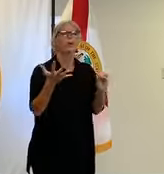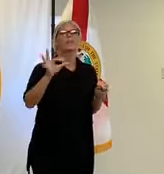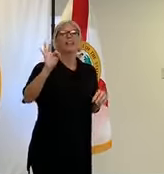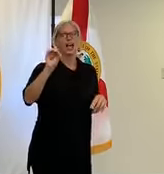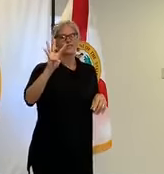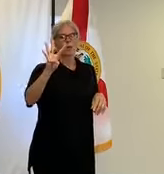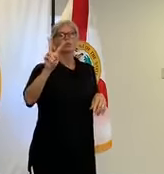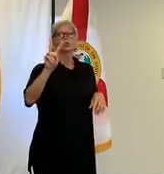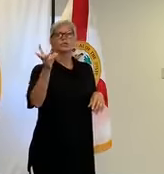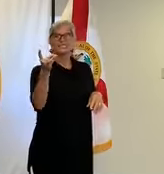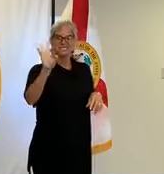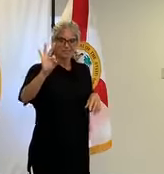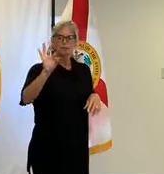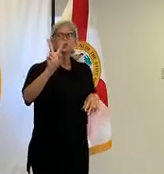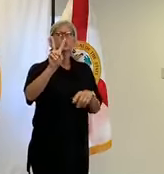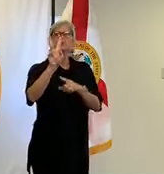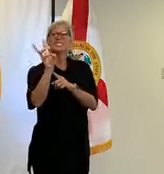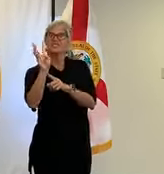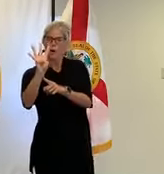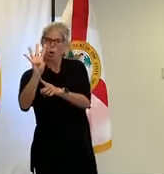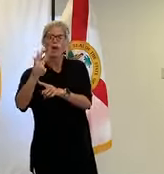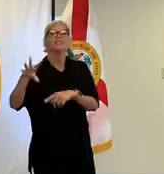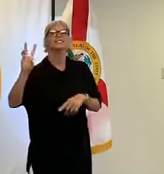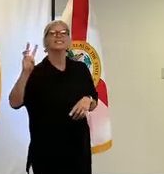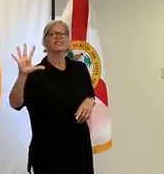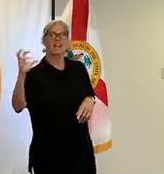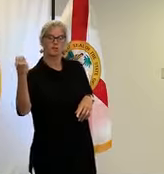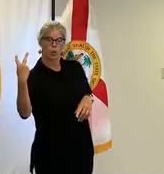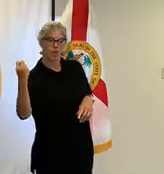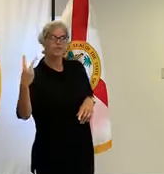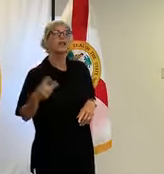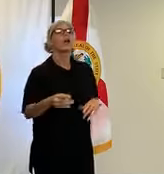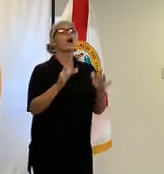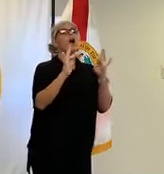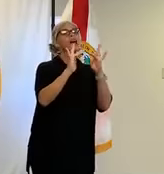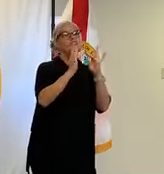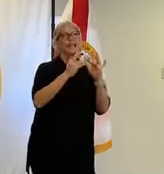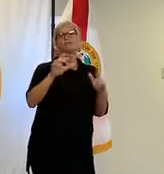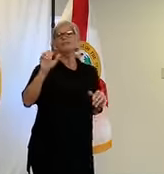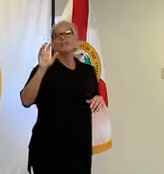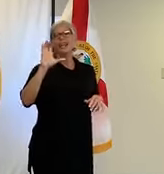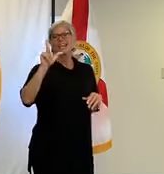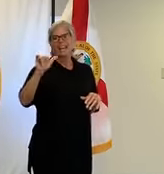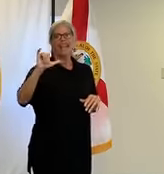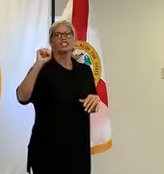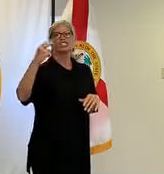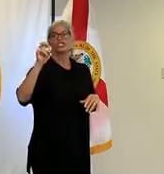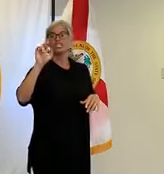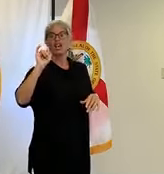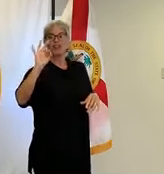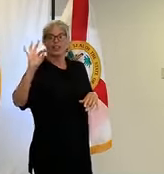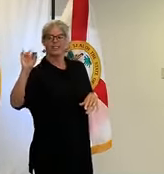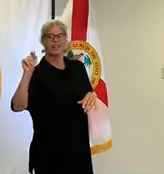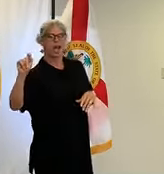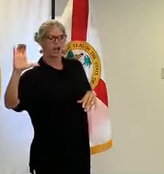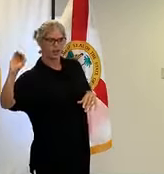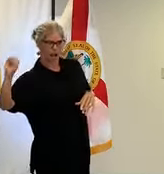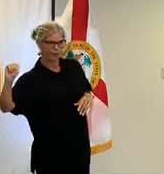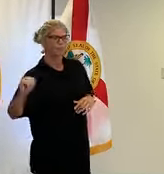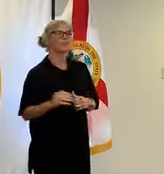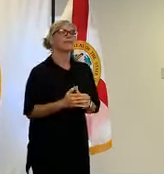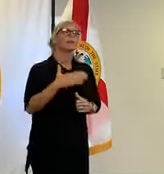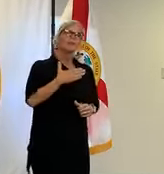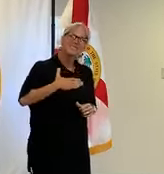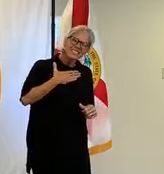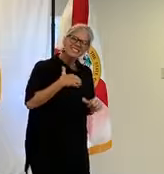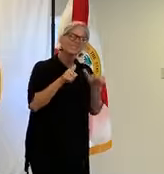or visit their website clay sheriff.com now please remain vigilant and stay safe